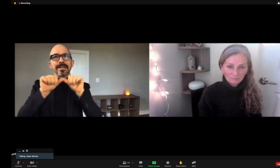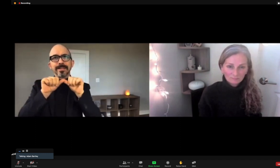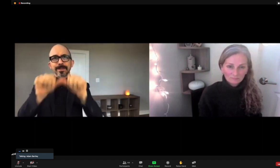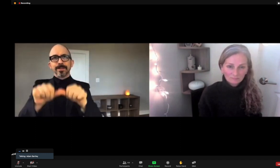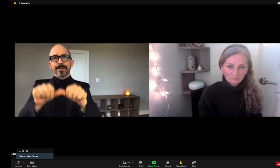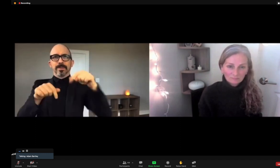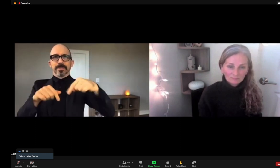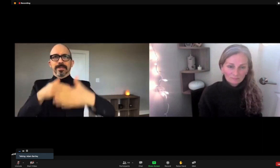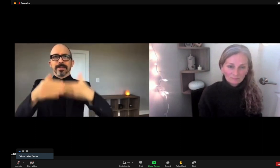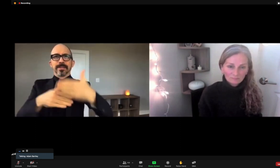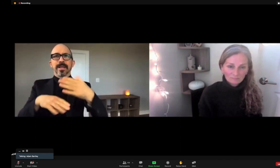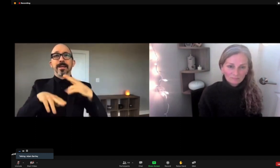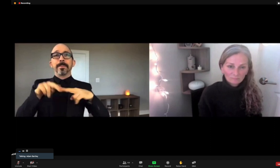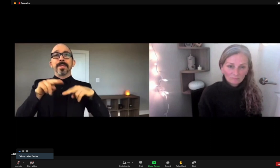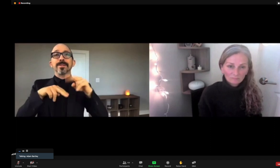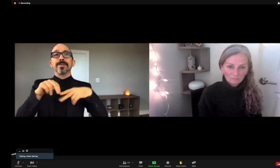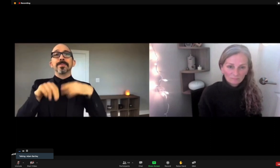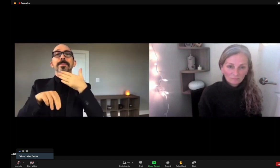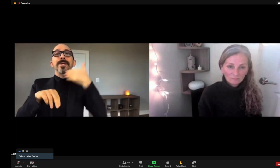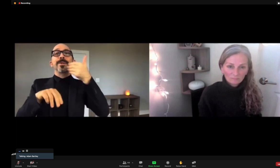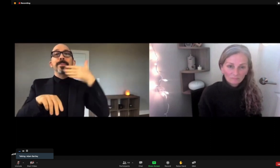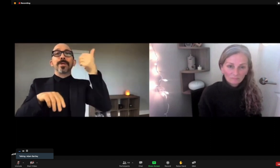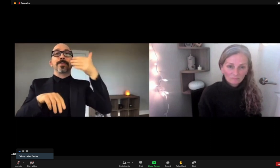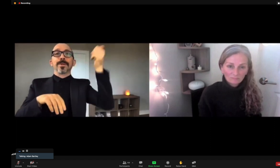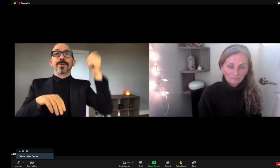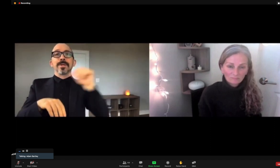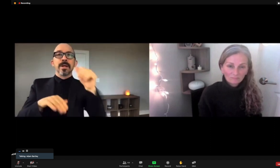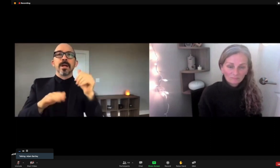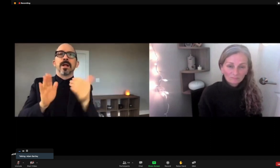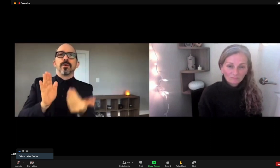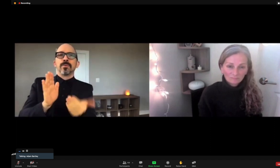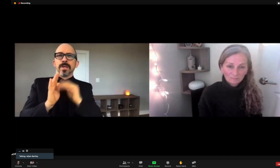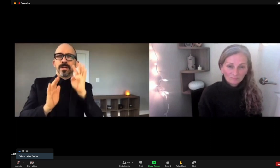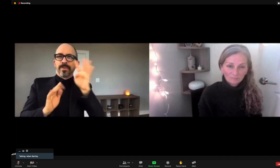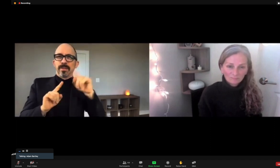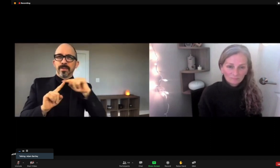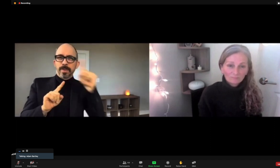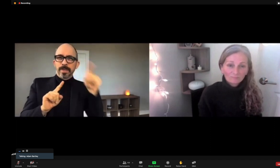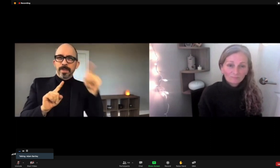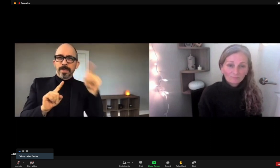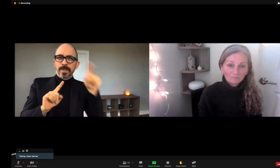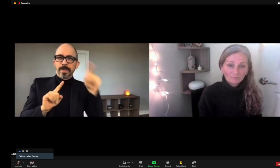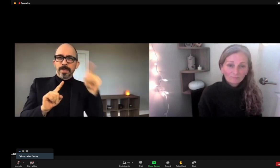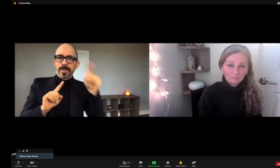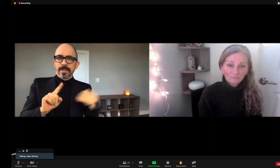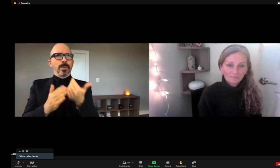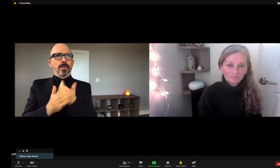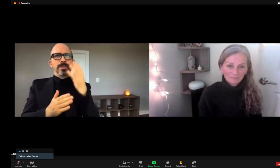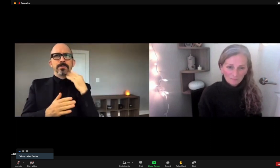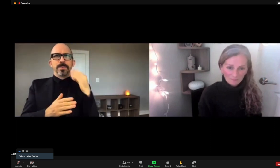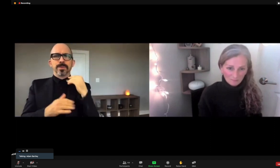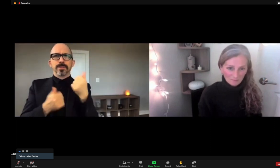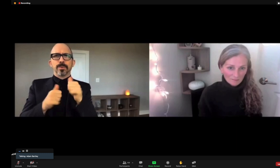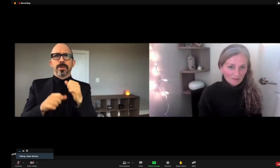so that others can emulate that and continue the work. And in fact, improve upon it so that nobody has to reinvent the wheel.